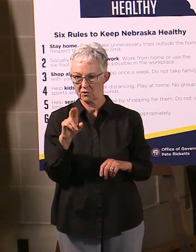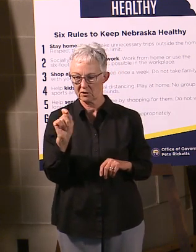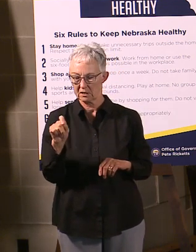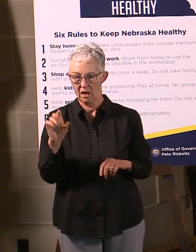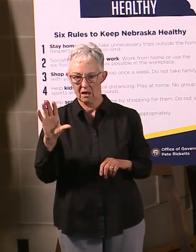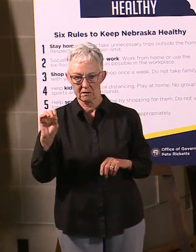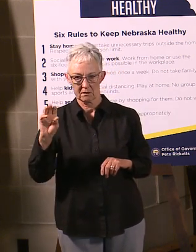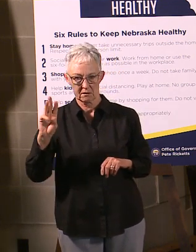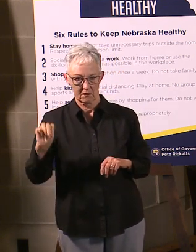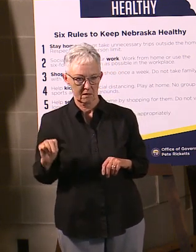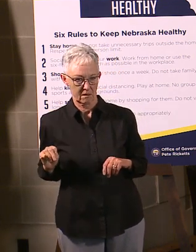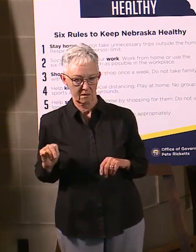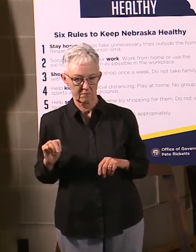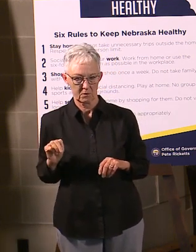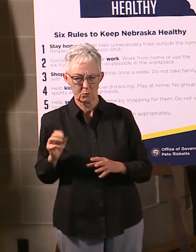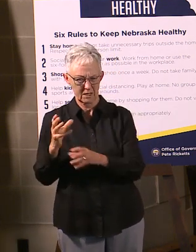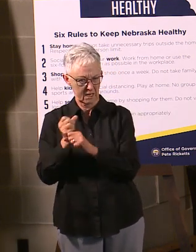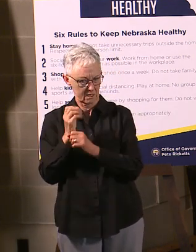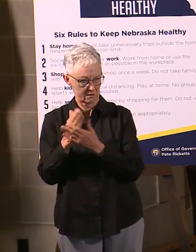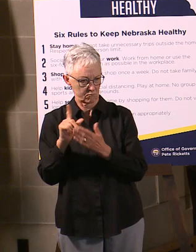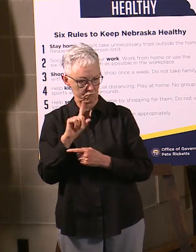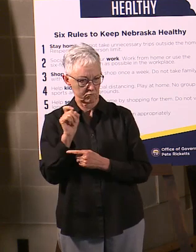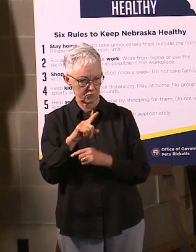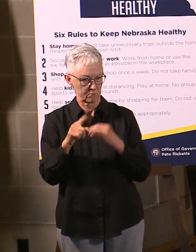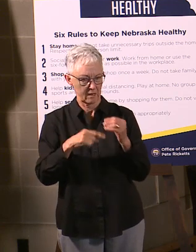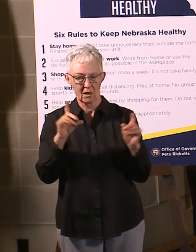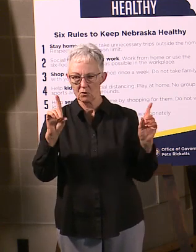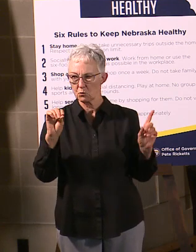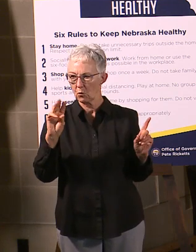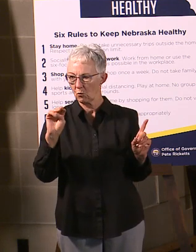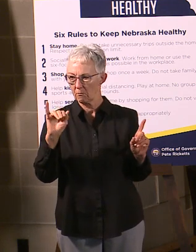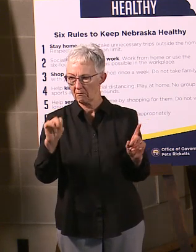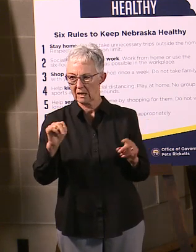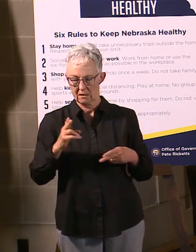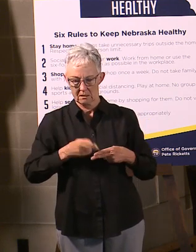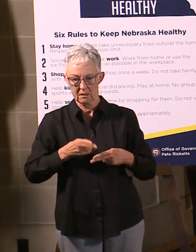We received some questions about the domain name. That's it for the domain name for the assessments.